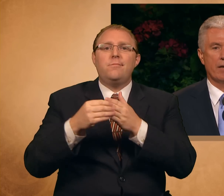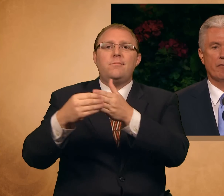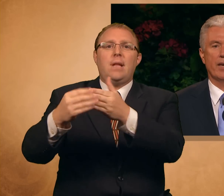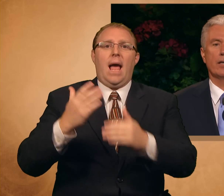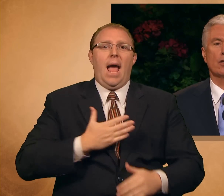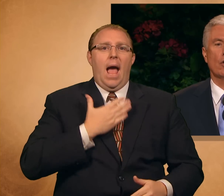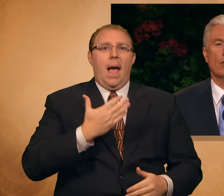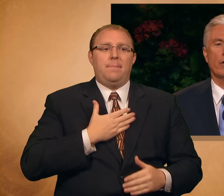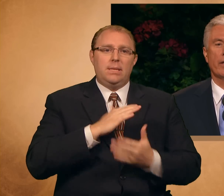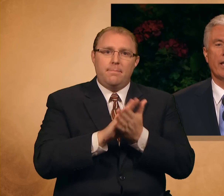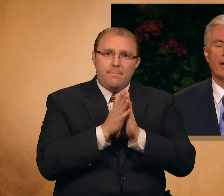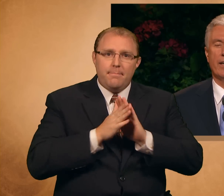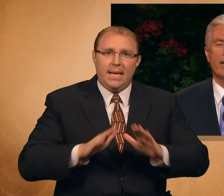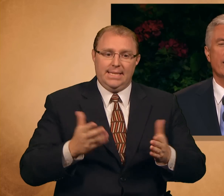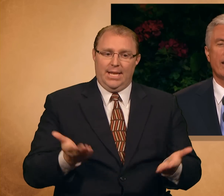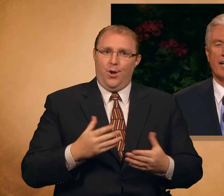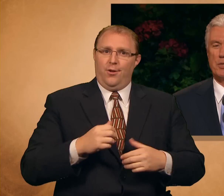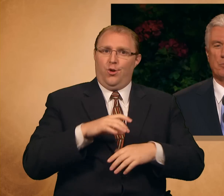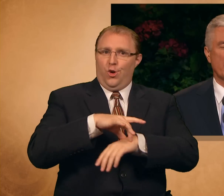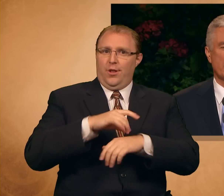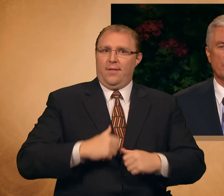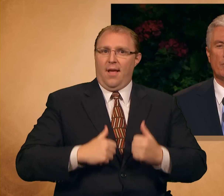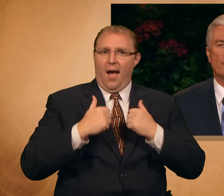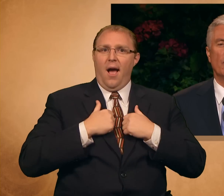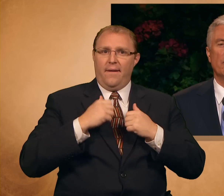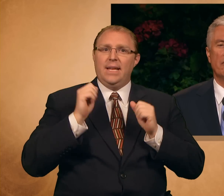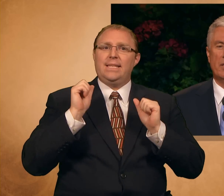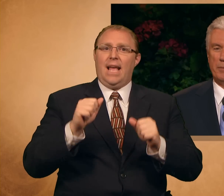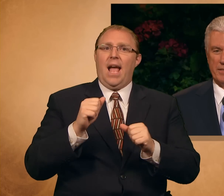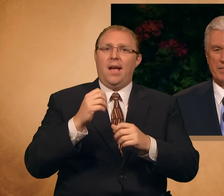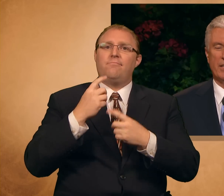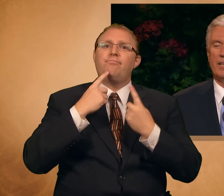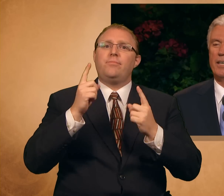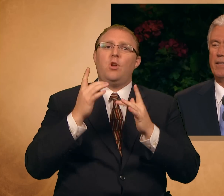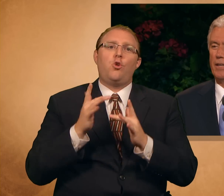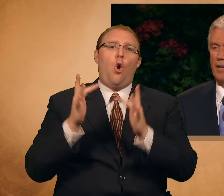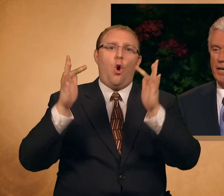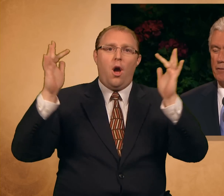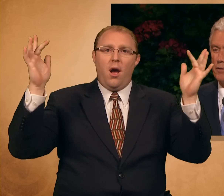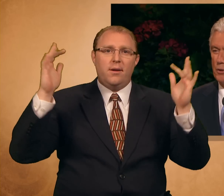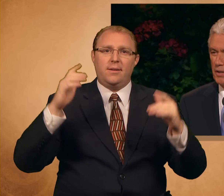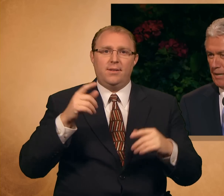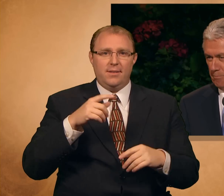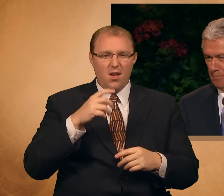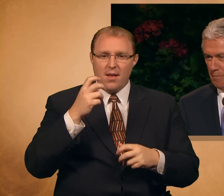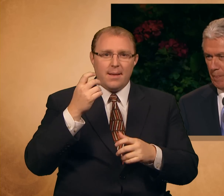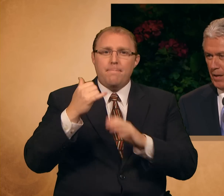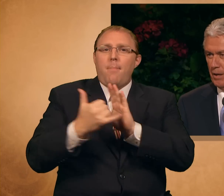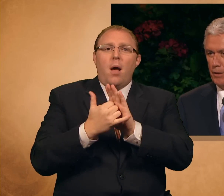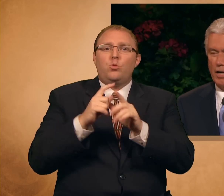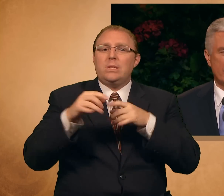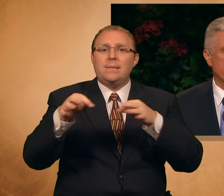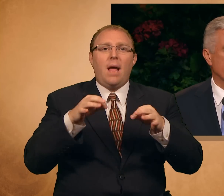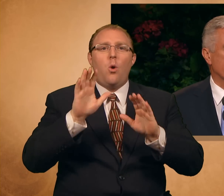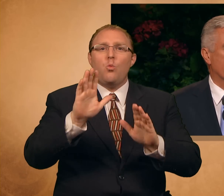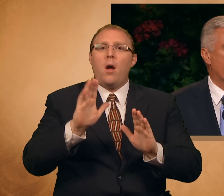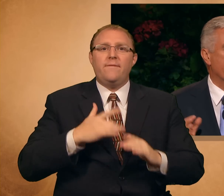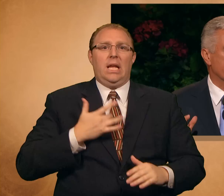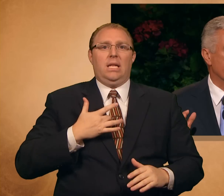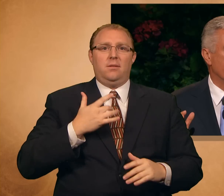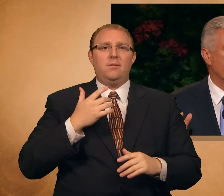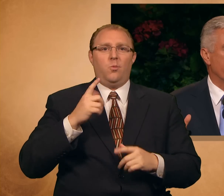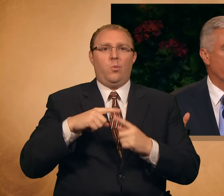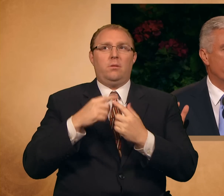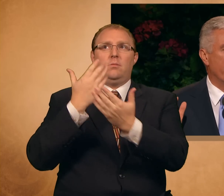this life, and glory and inexpressible fulfillment in the life to come. The gospel is a